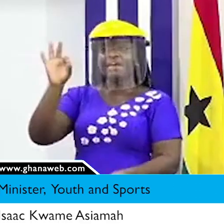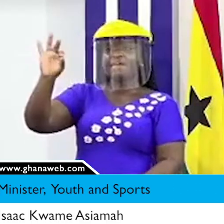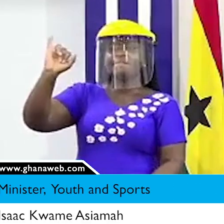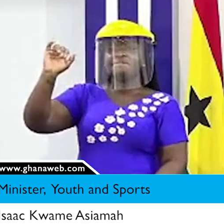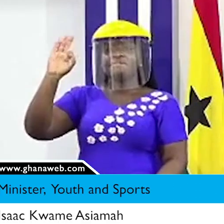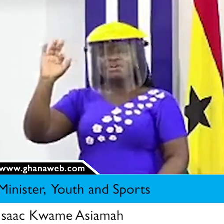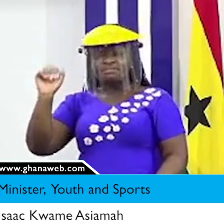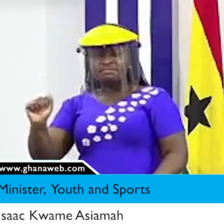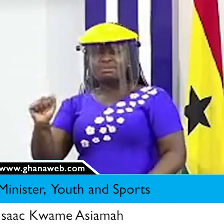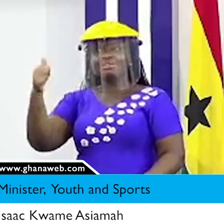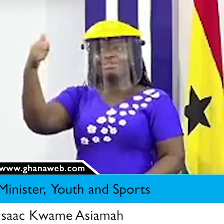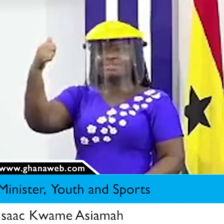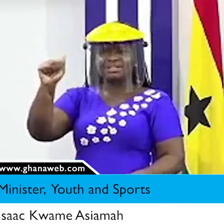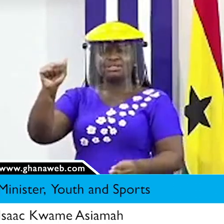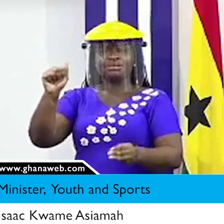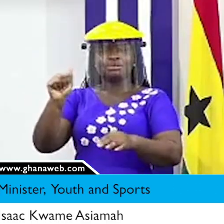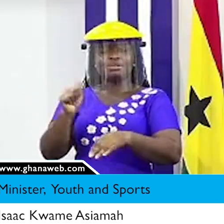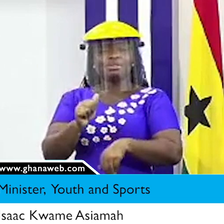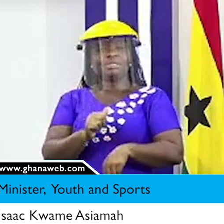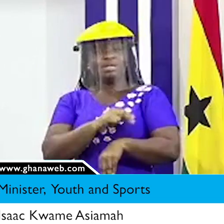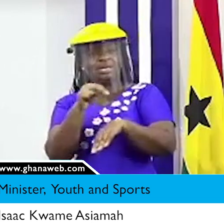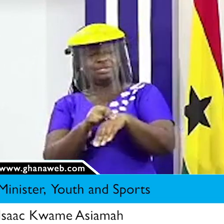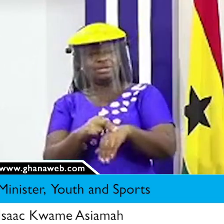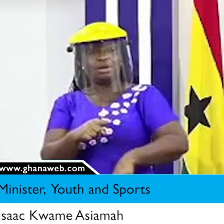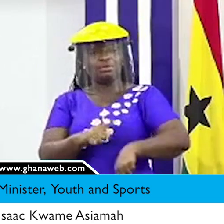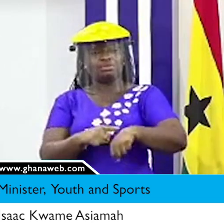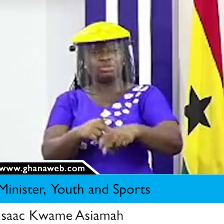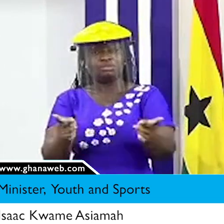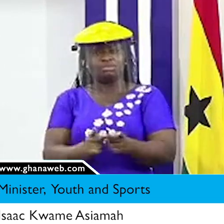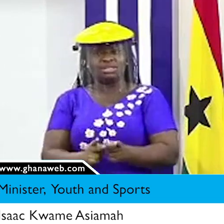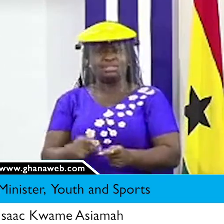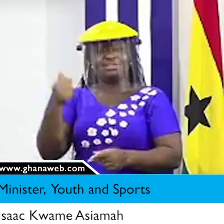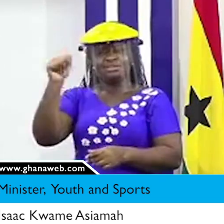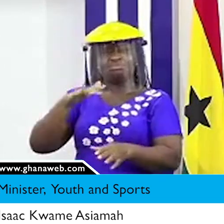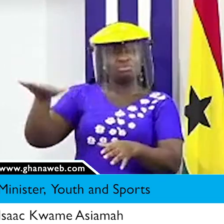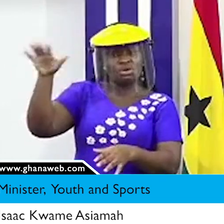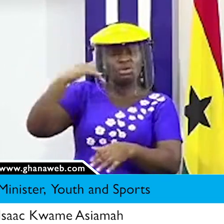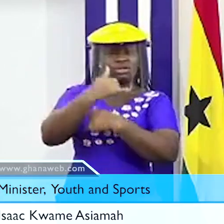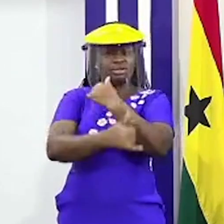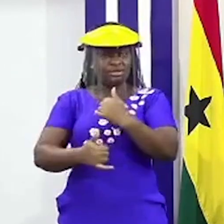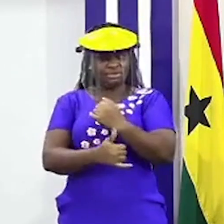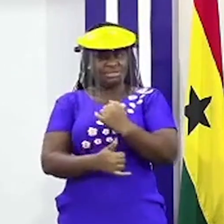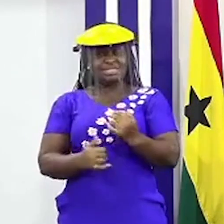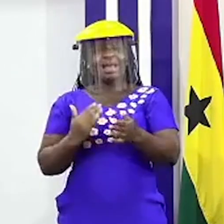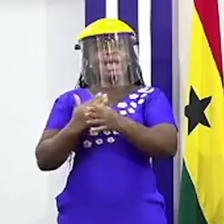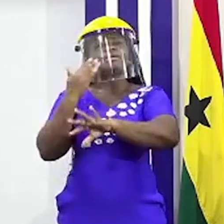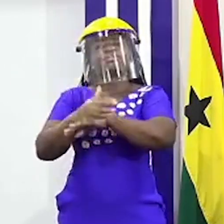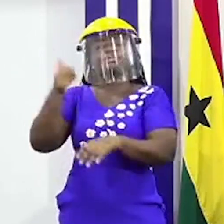pitch across the country and then it's like 30 years before moving that definitely the commitment that after the